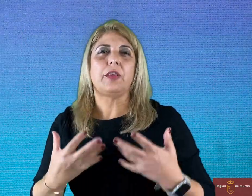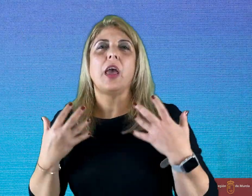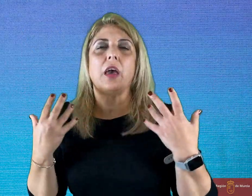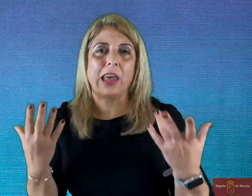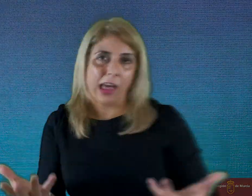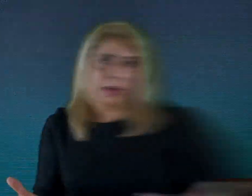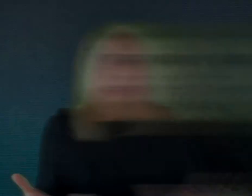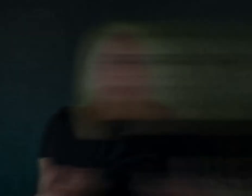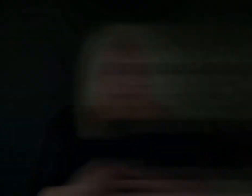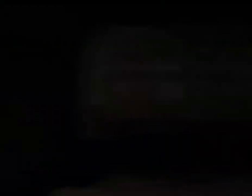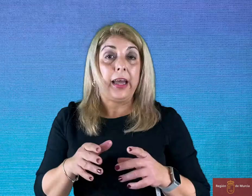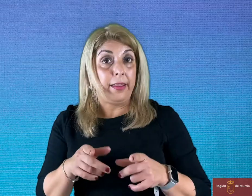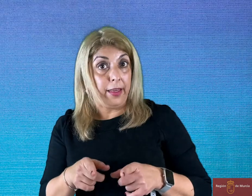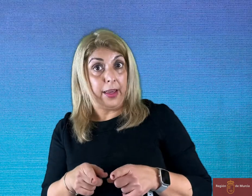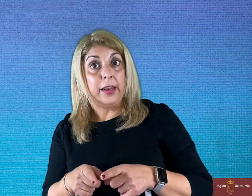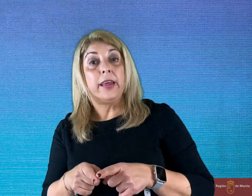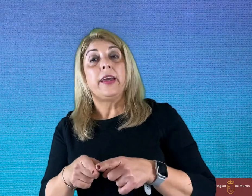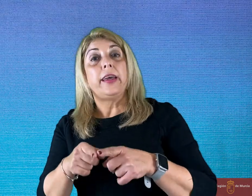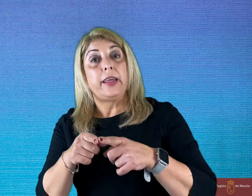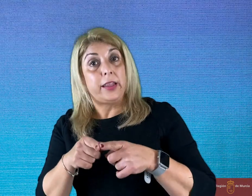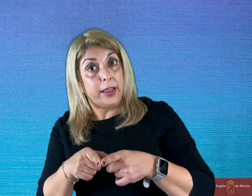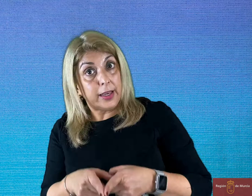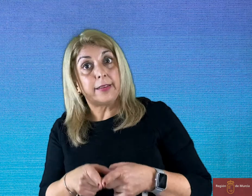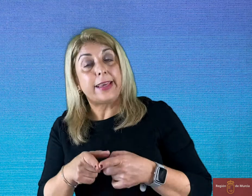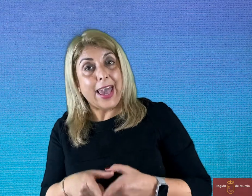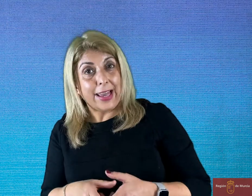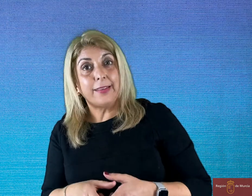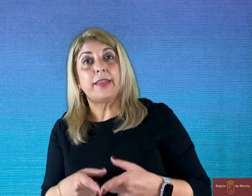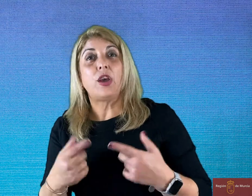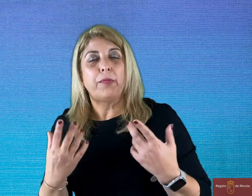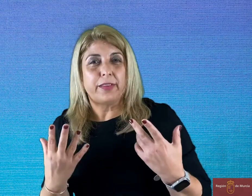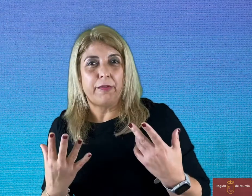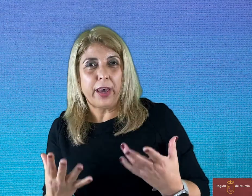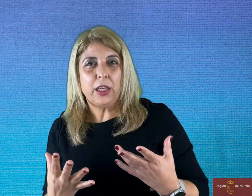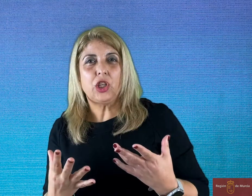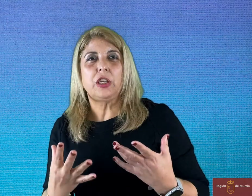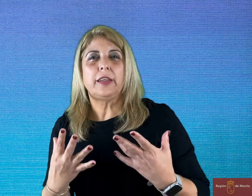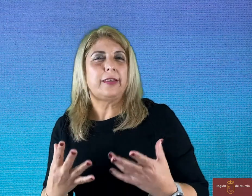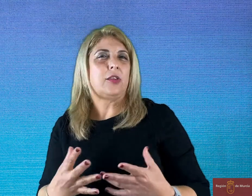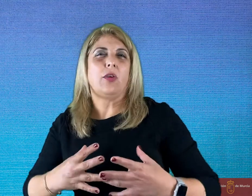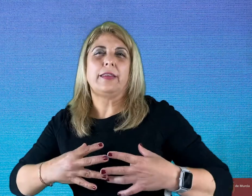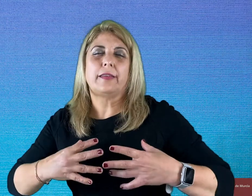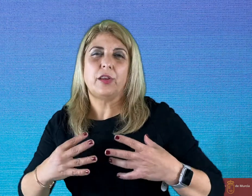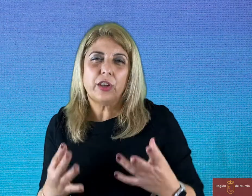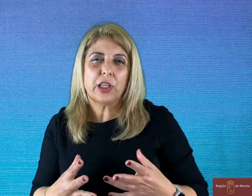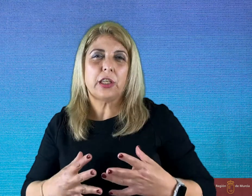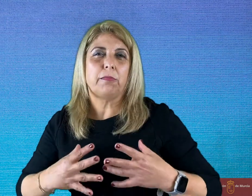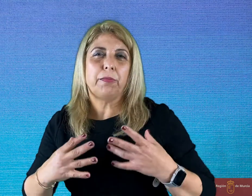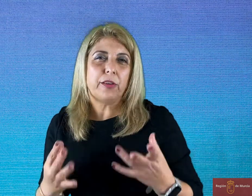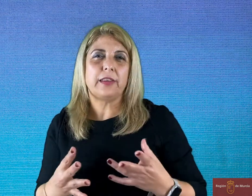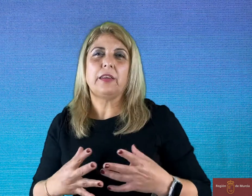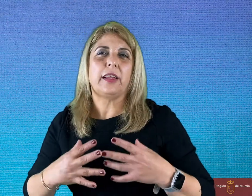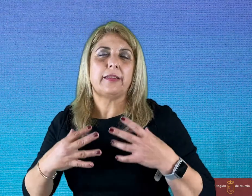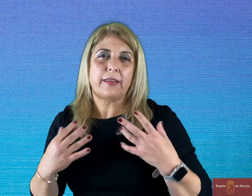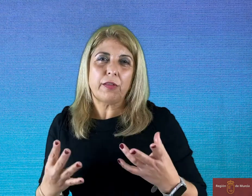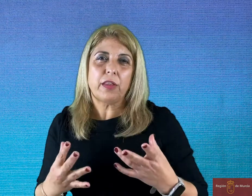can't. And then, in this case, the observation is that you are certain and positive that something